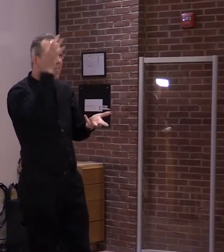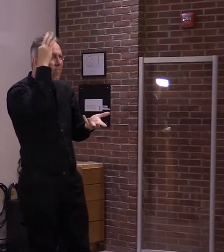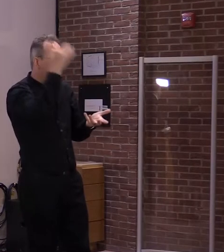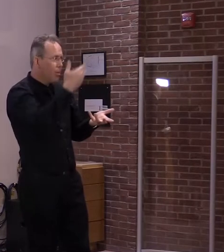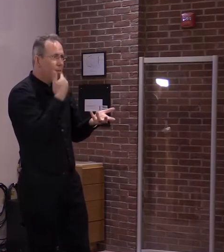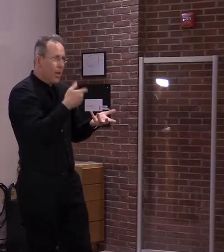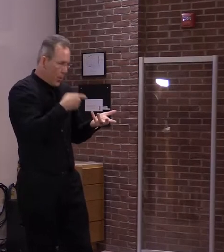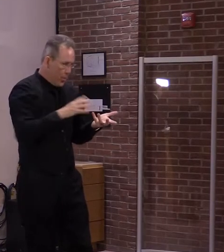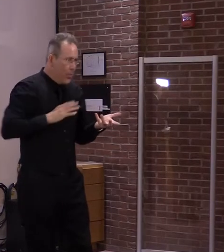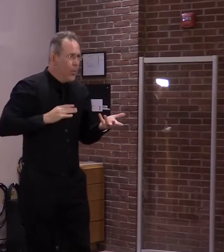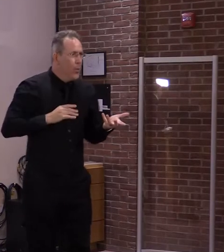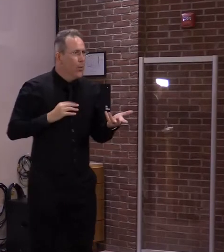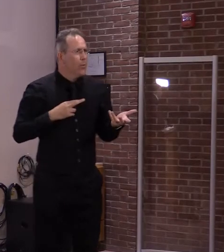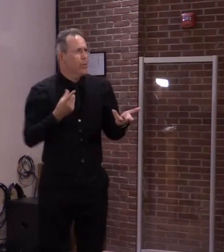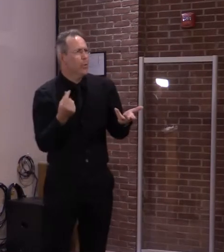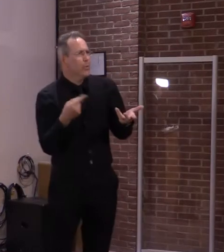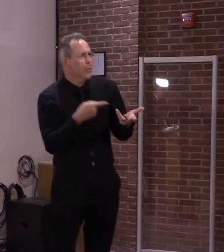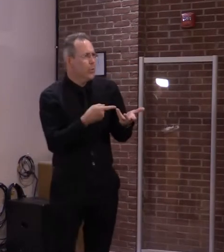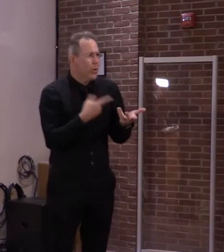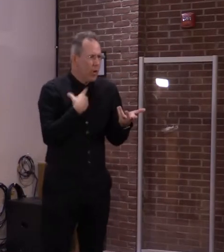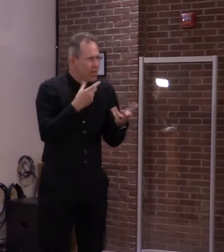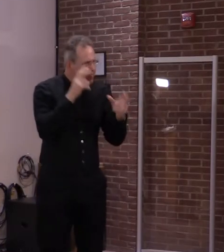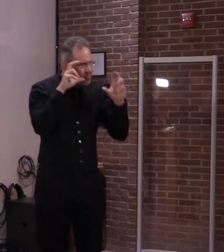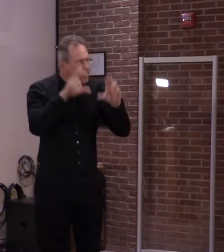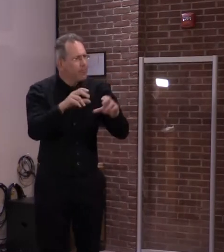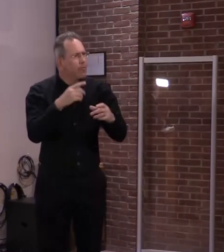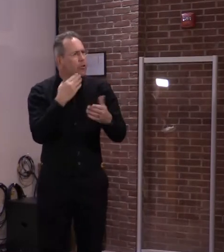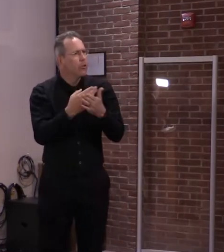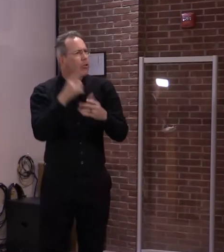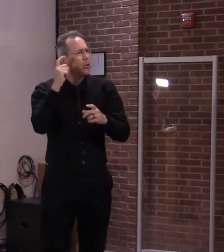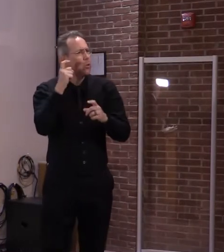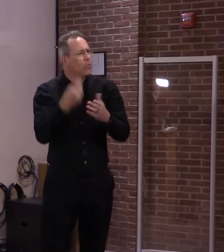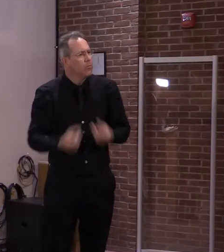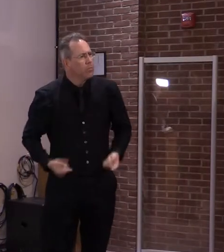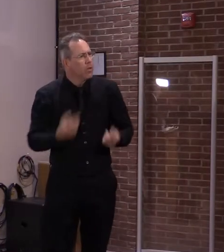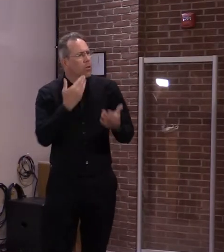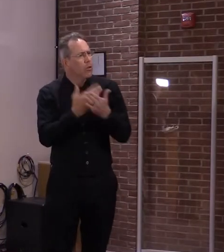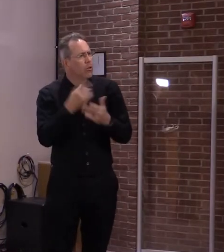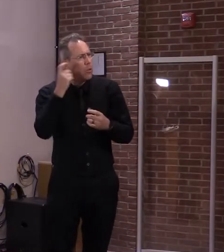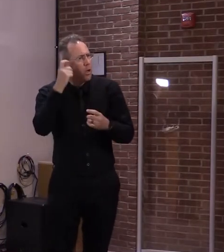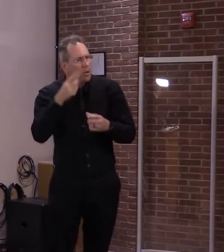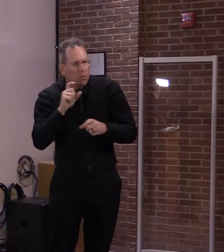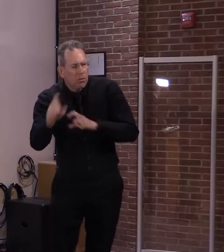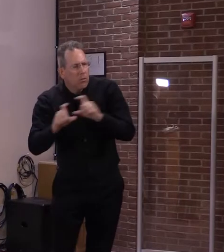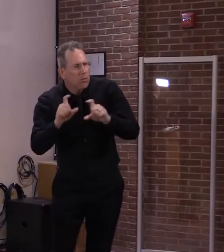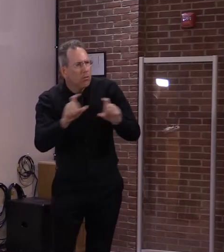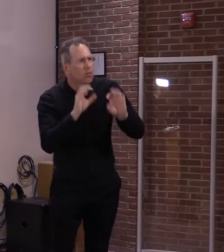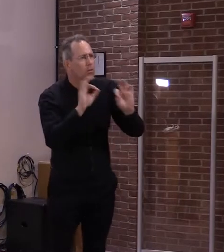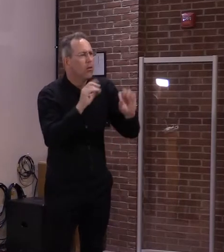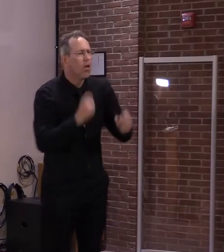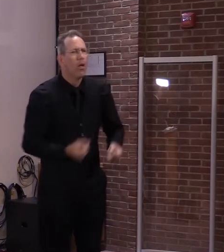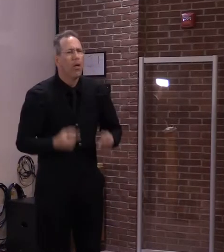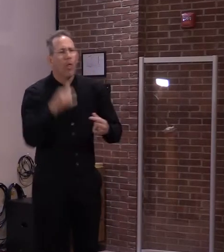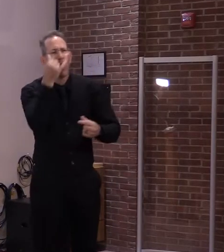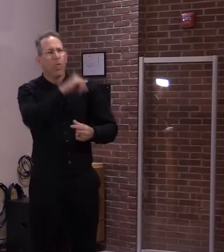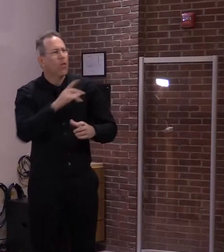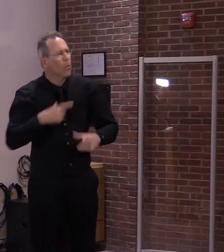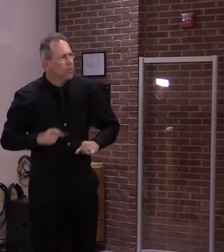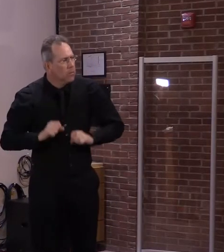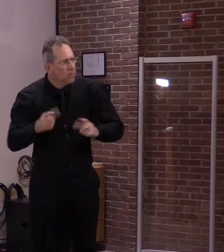it wisely. We can't use it to fill budget gaps. We can't use it to